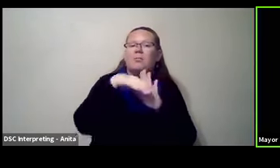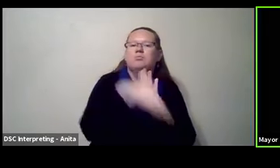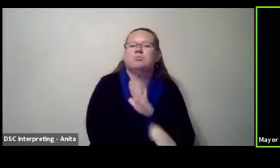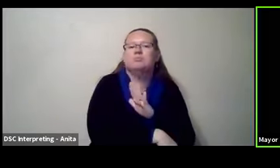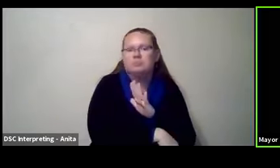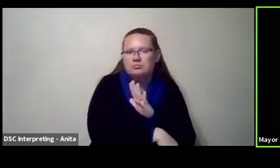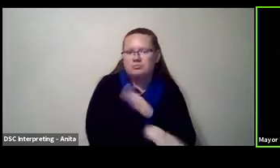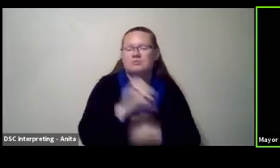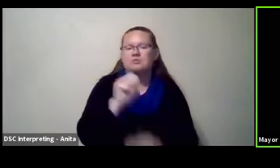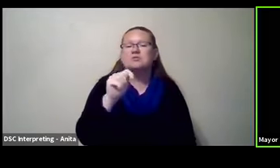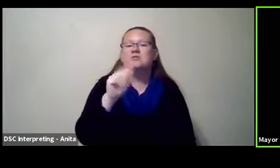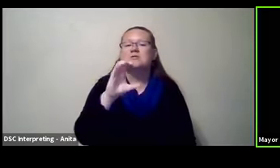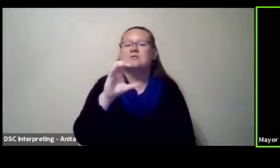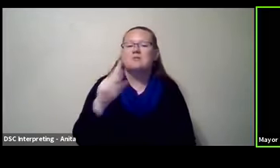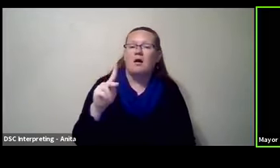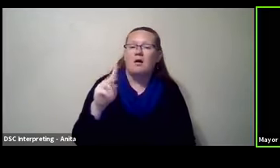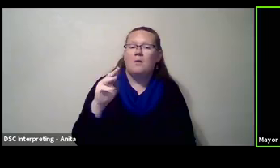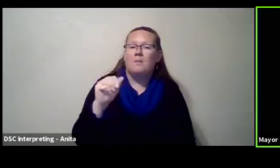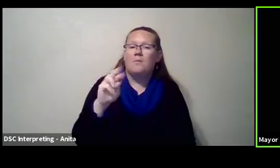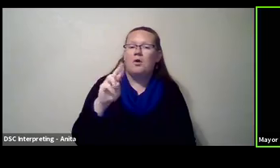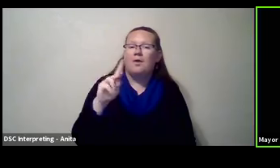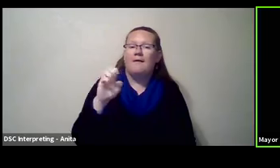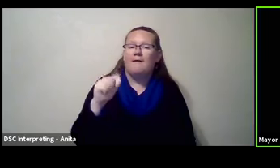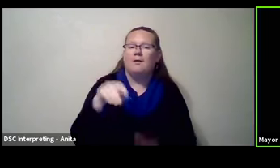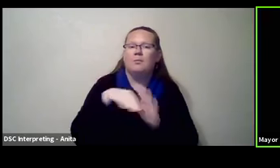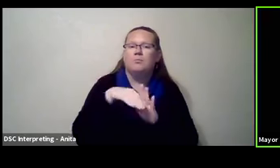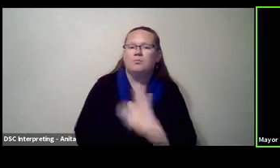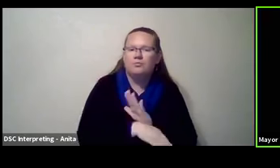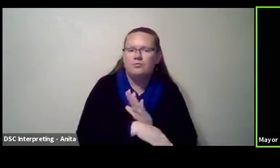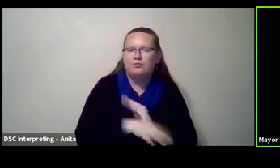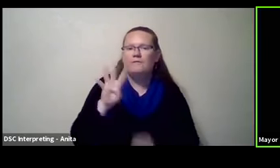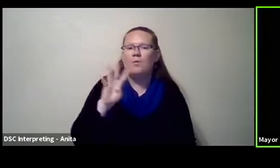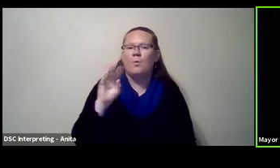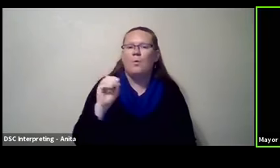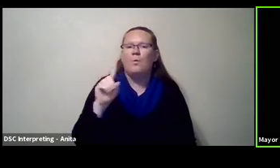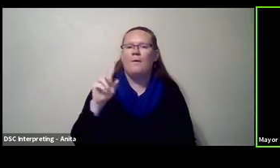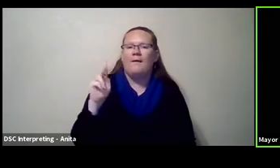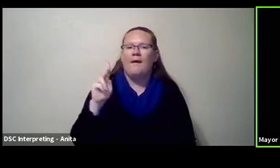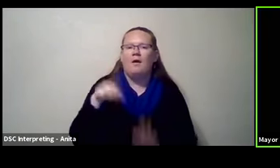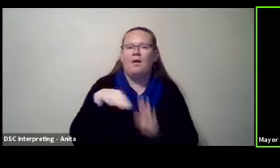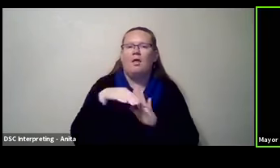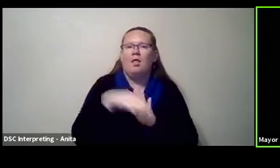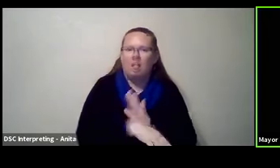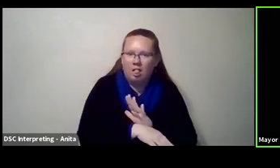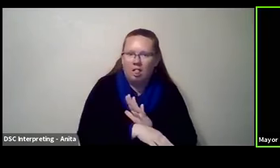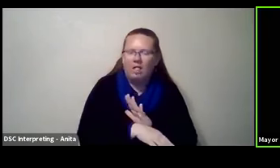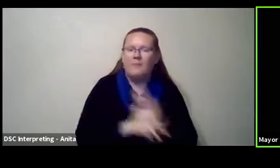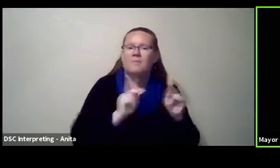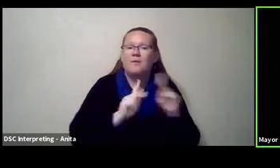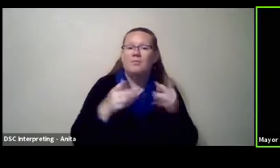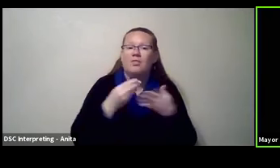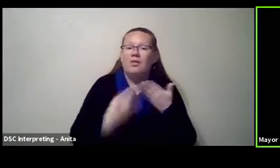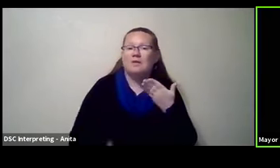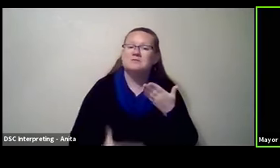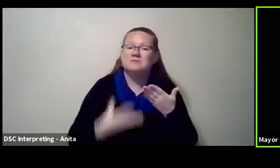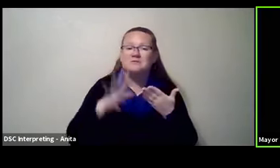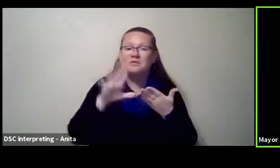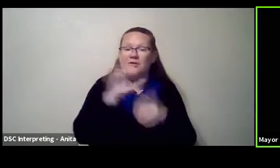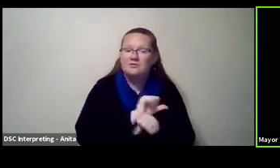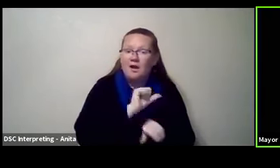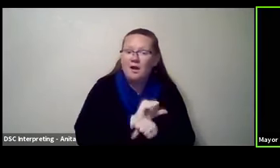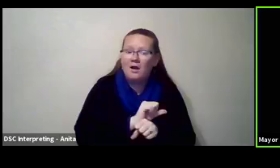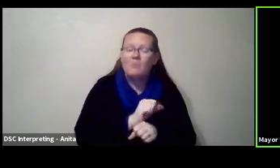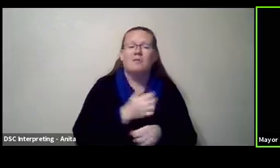tanked, people lost their 401ks, people lost their jobs, people were being laid off. There's economic, uh,